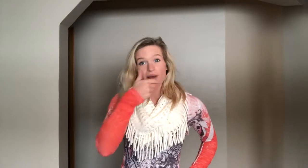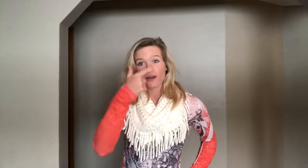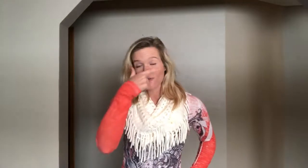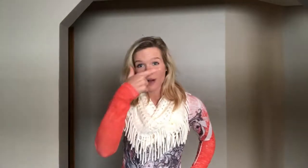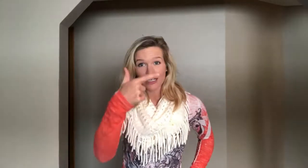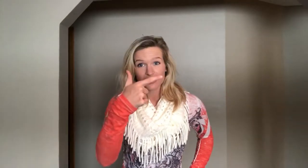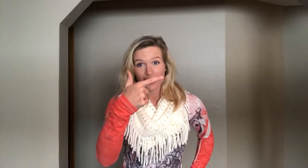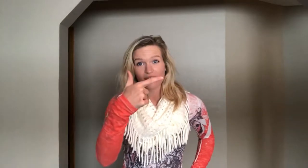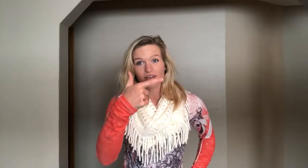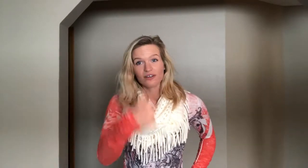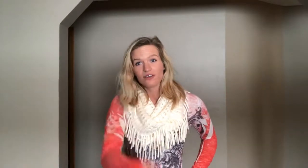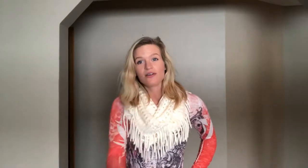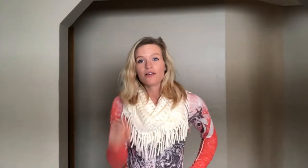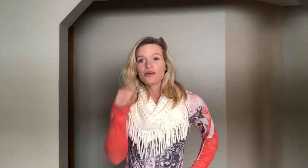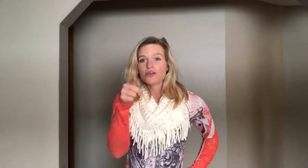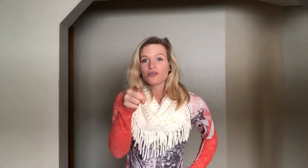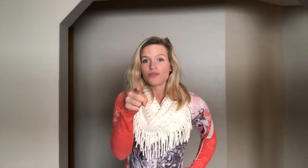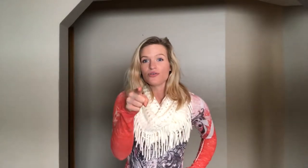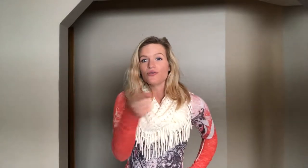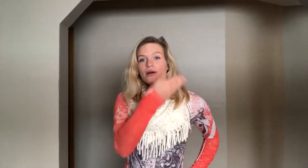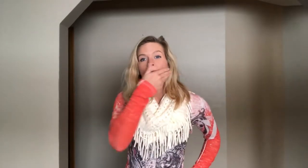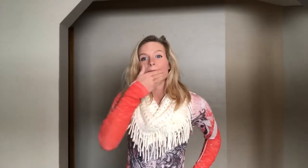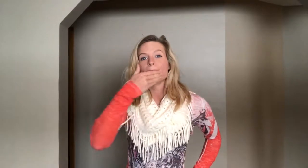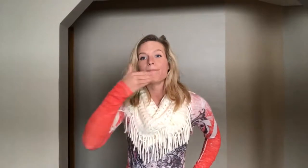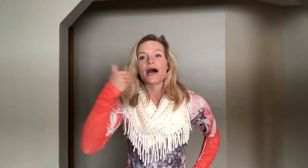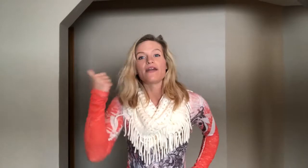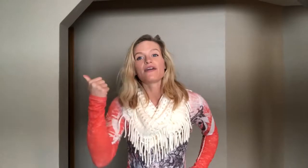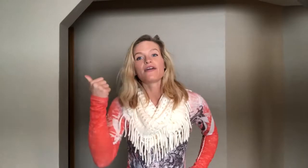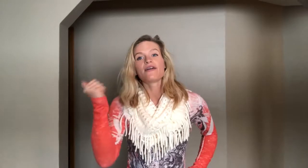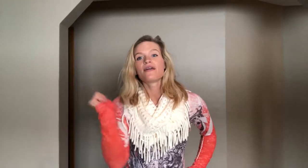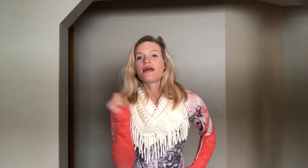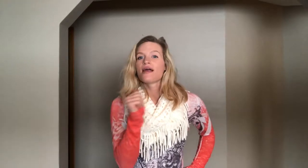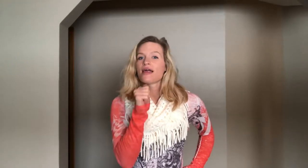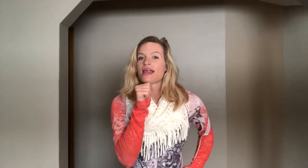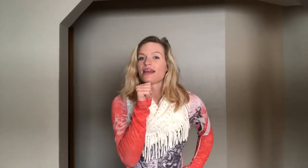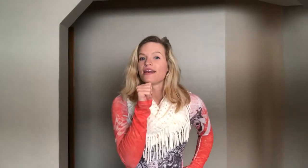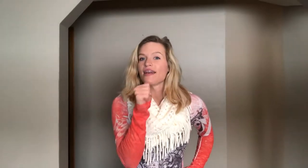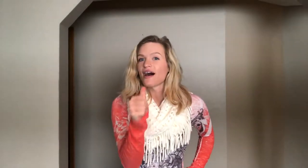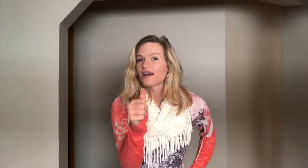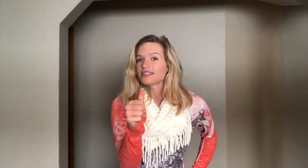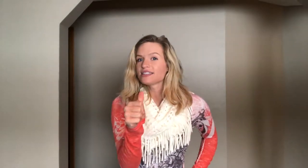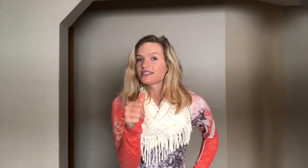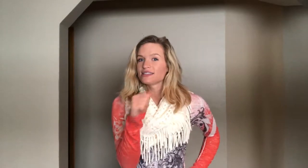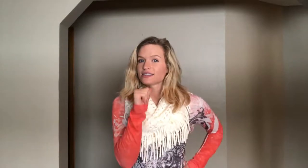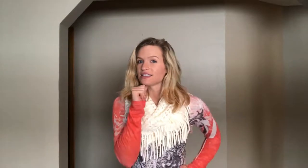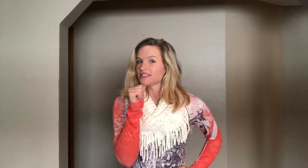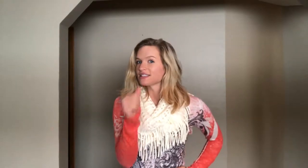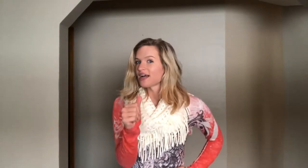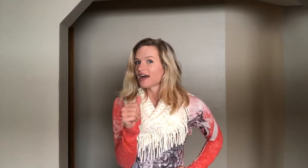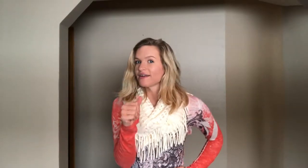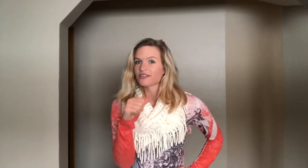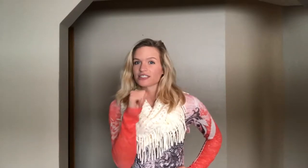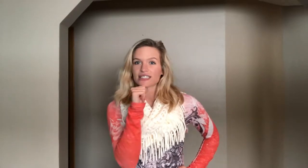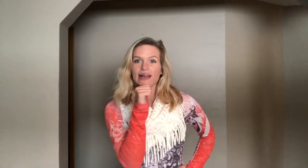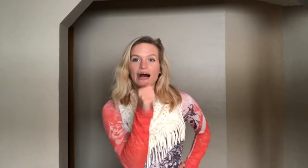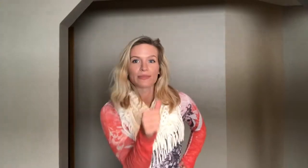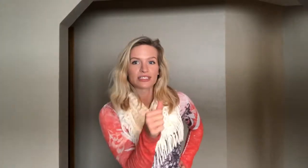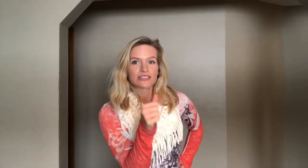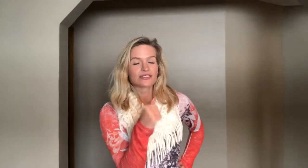better watch out. You better not. So this is not or just like opposite or